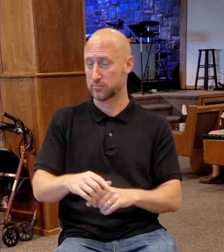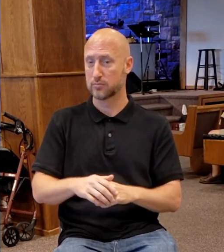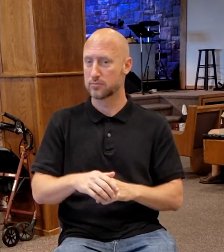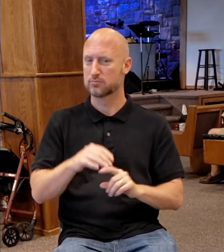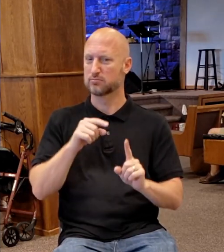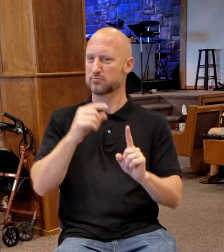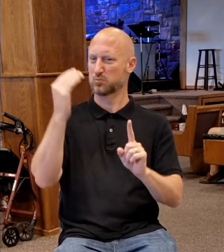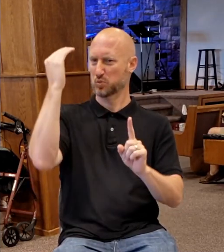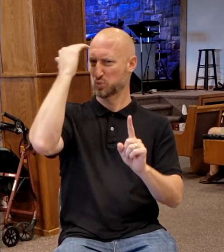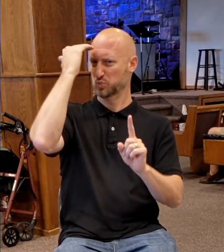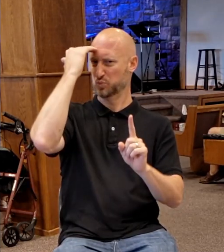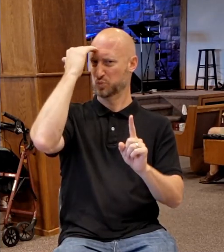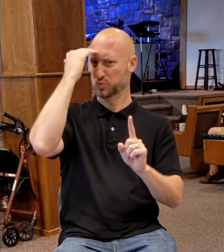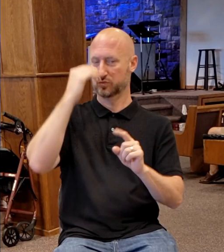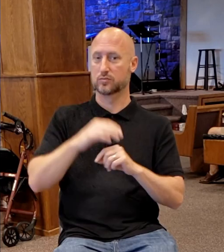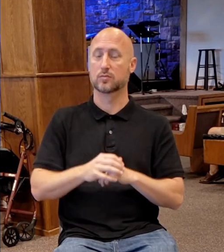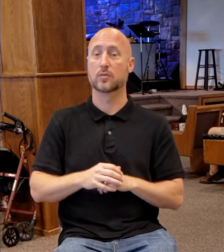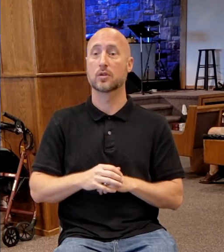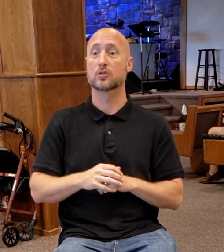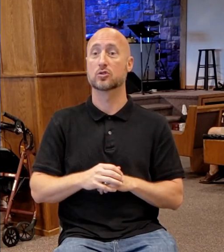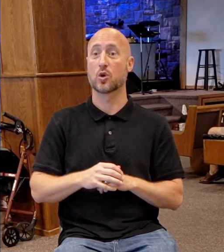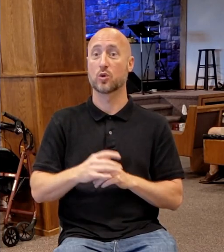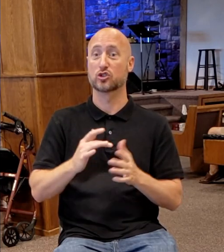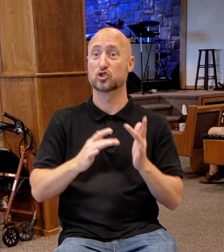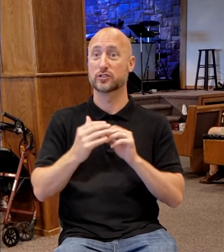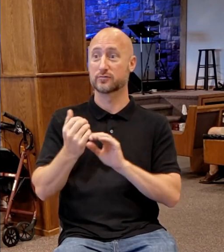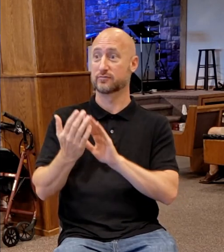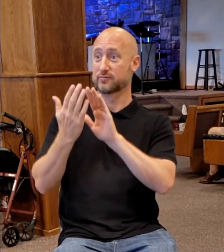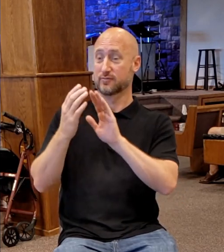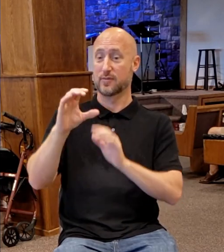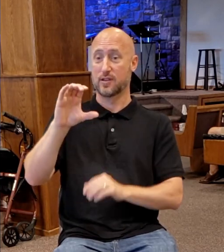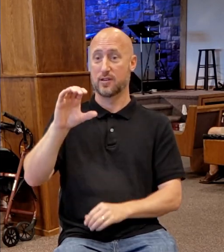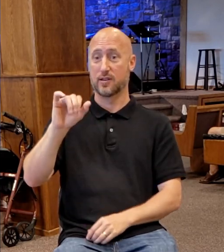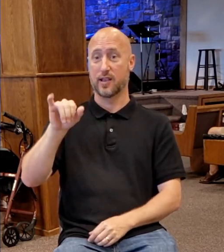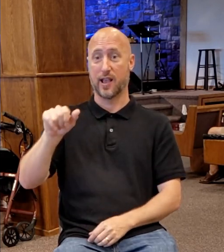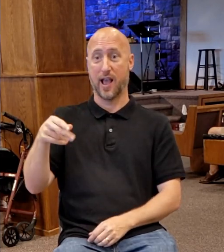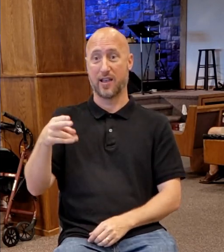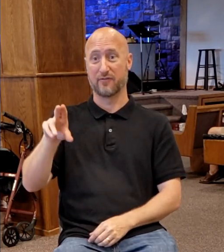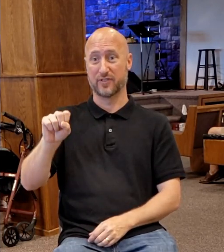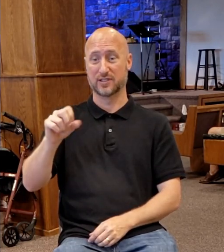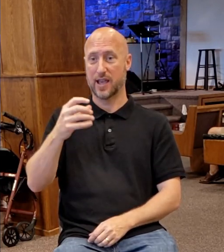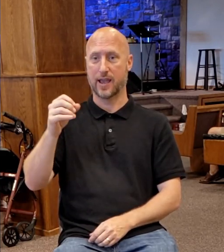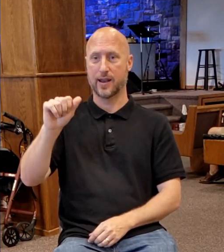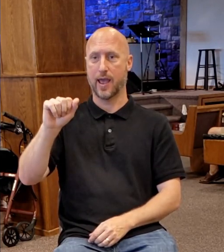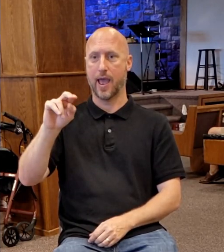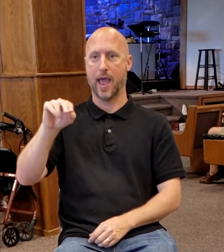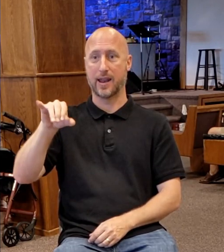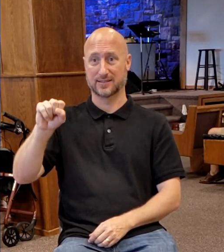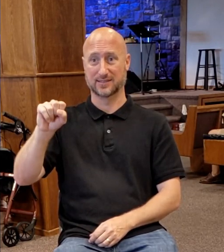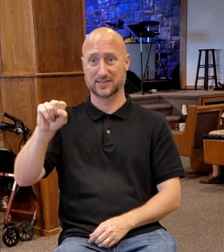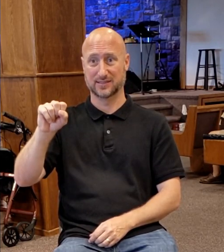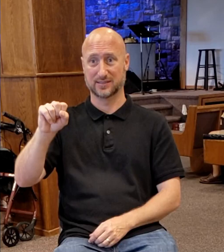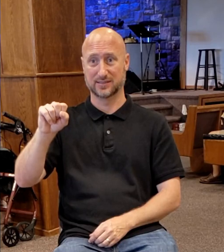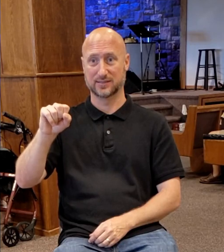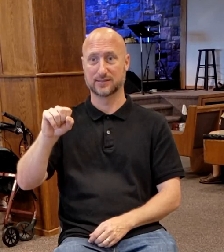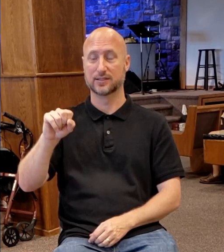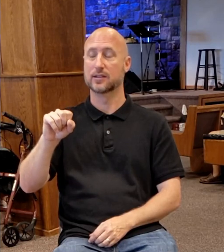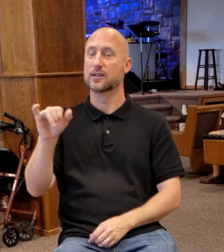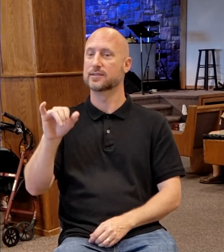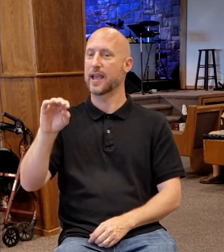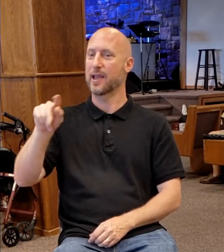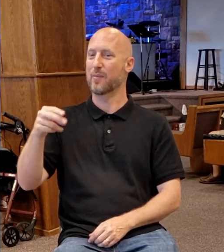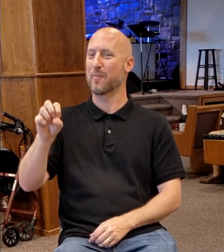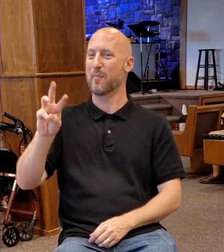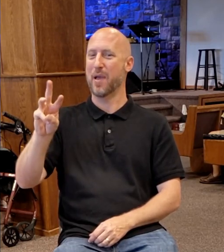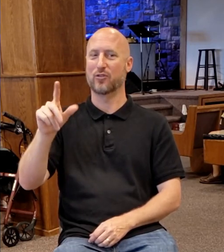and Annas, he says, very much like he says in Matthew 24, Then shall